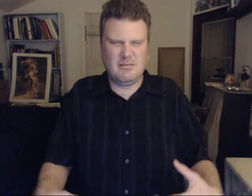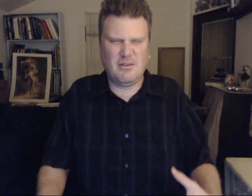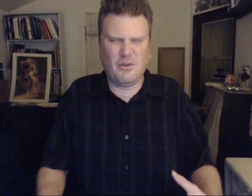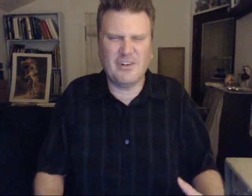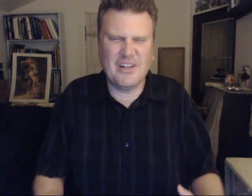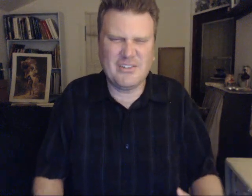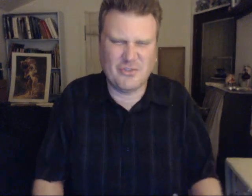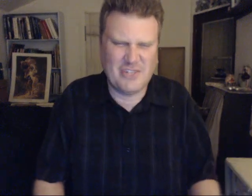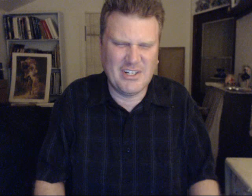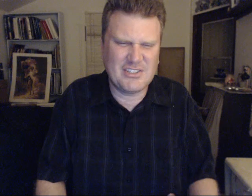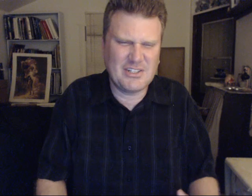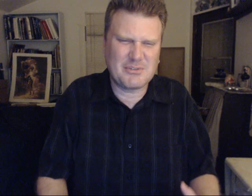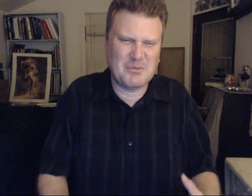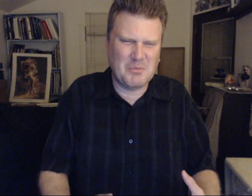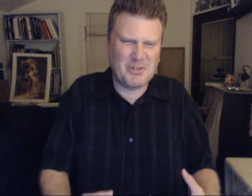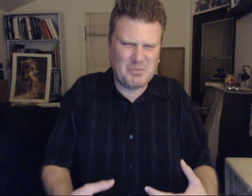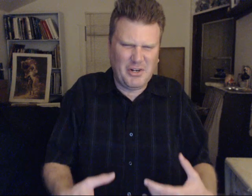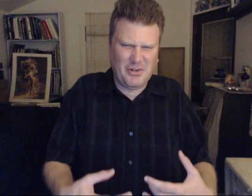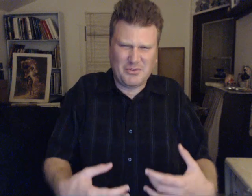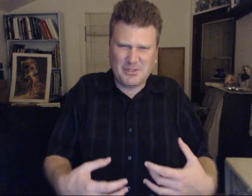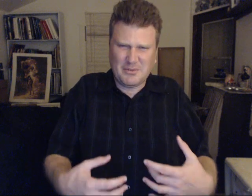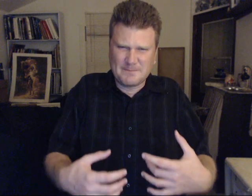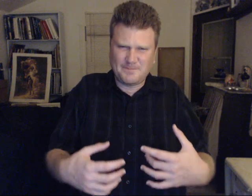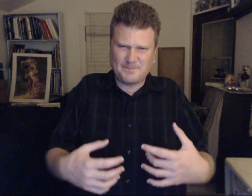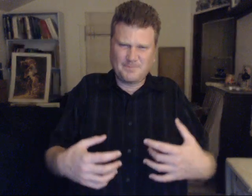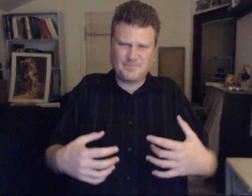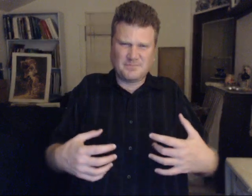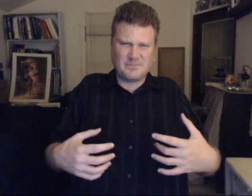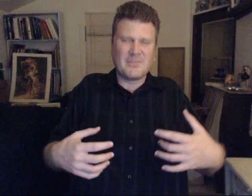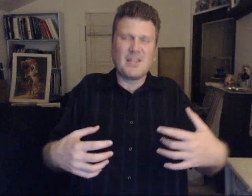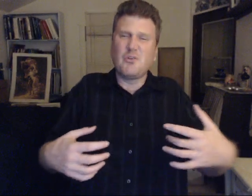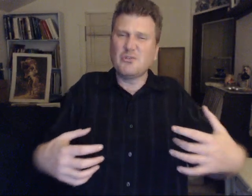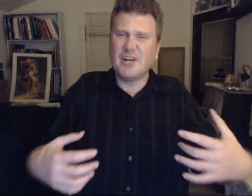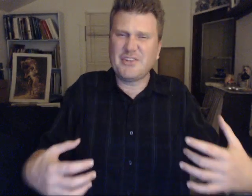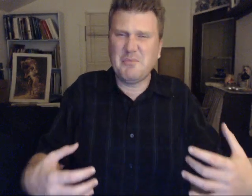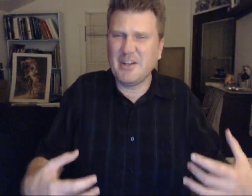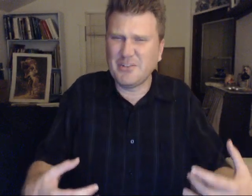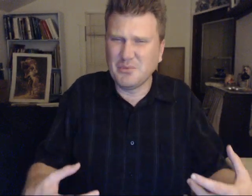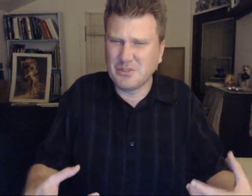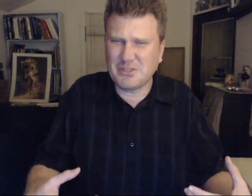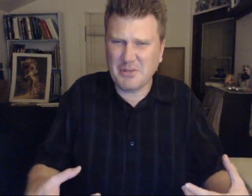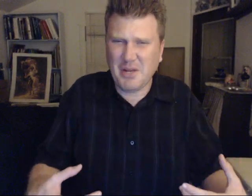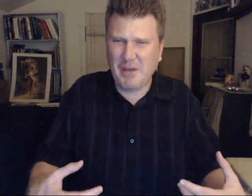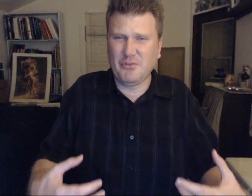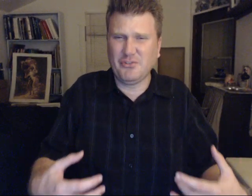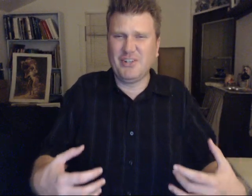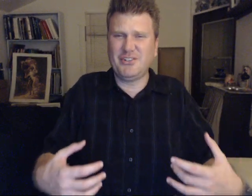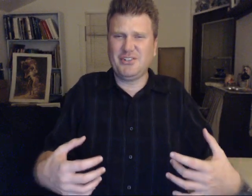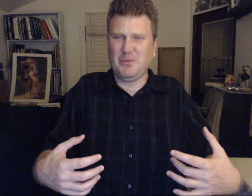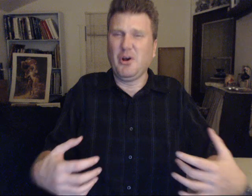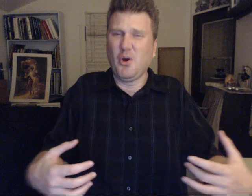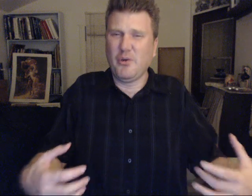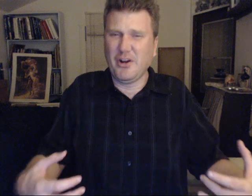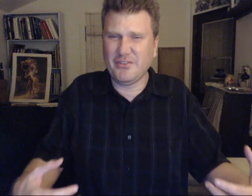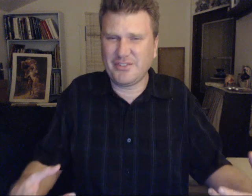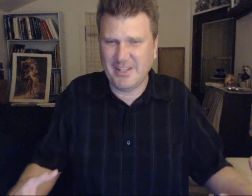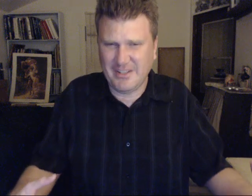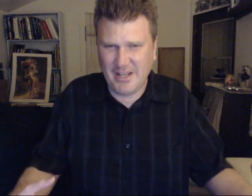You realize your relationships can be much better, don't you? We realize that many do wish to be in a bad relationship. We understand that.